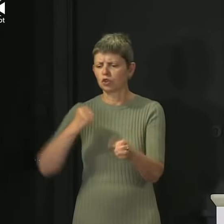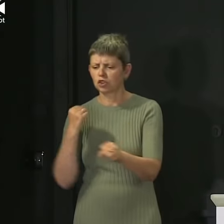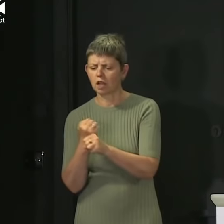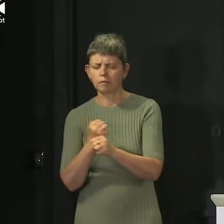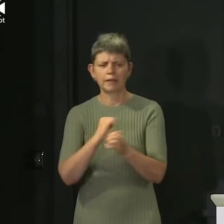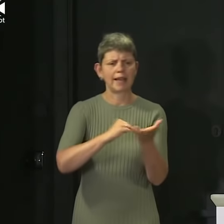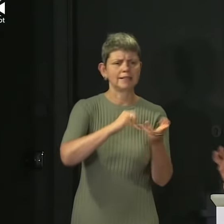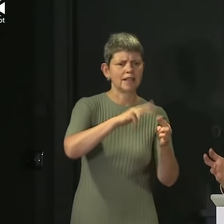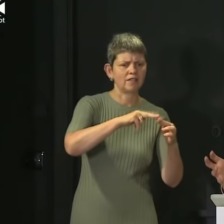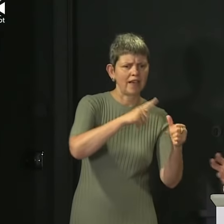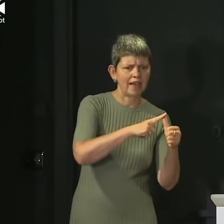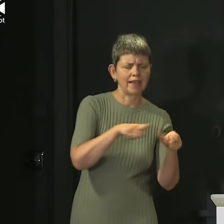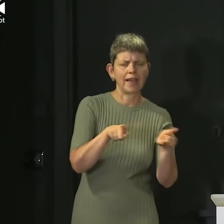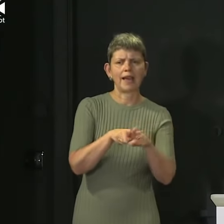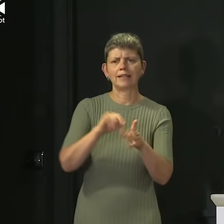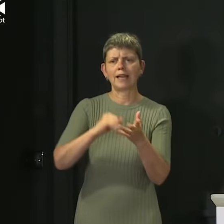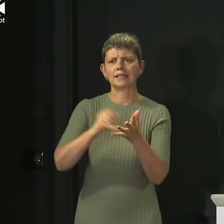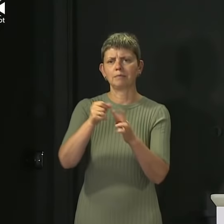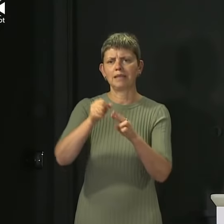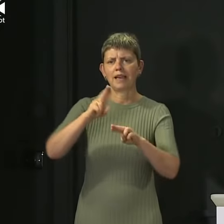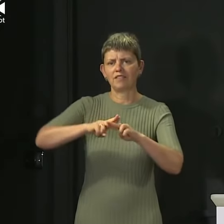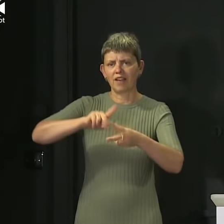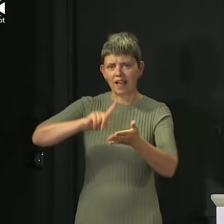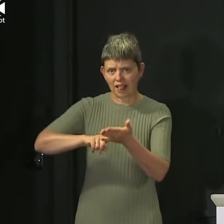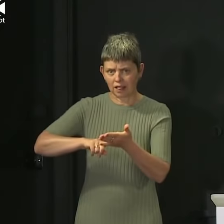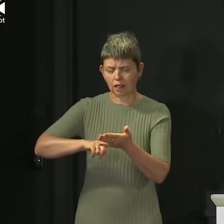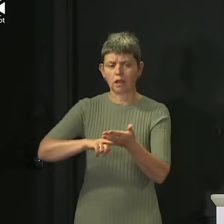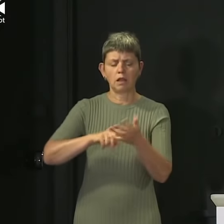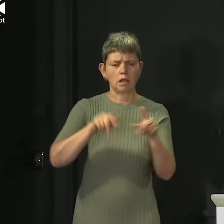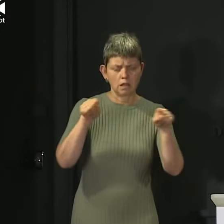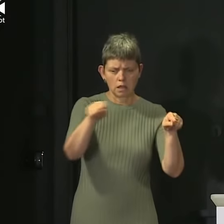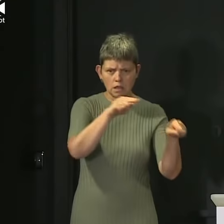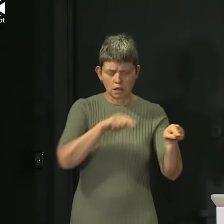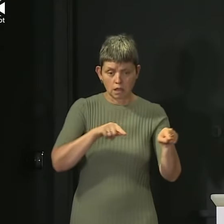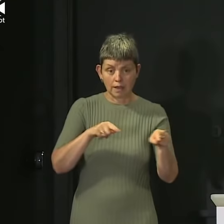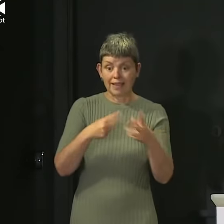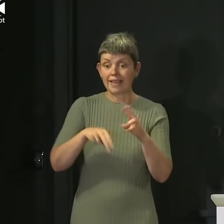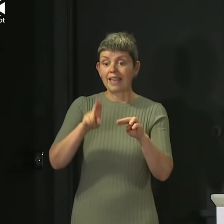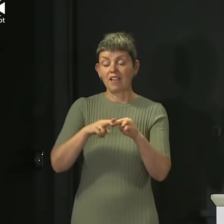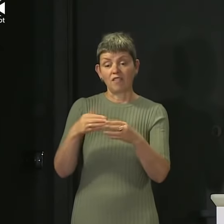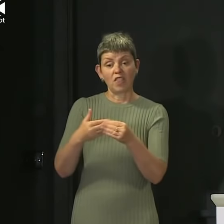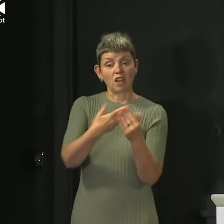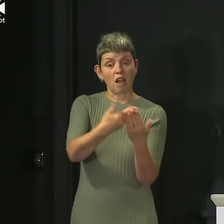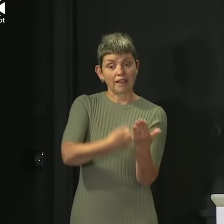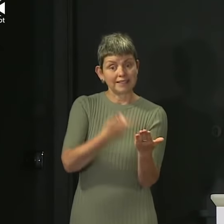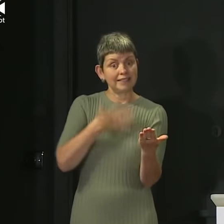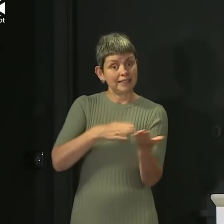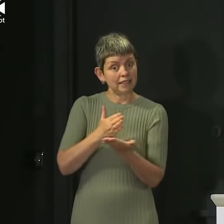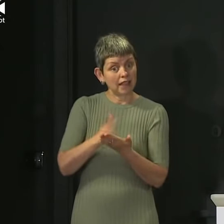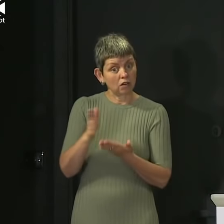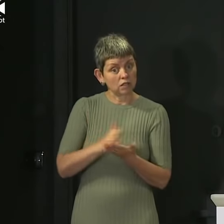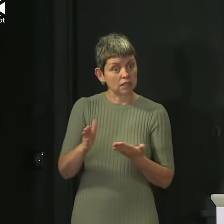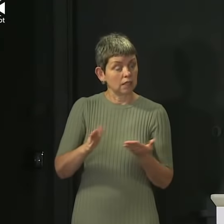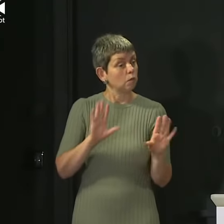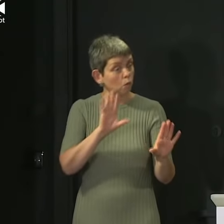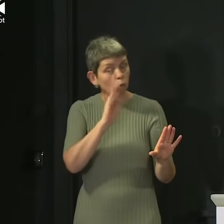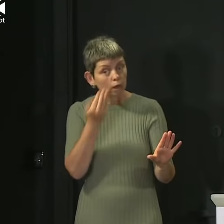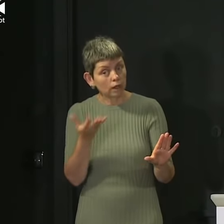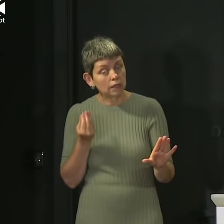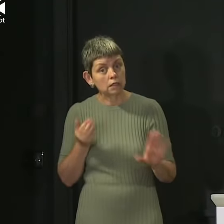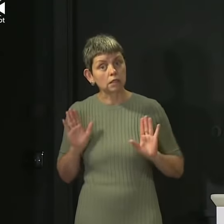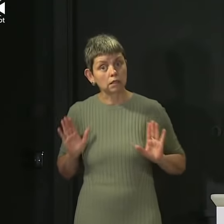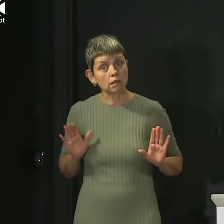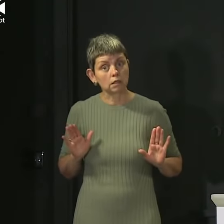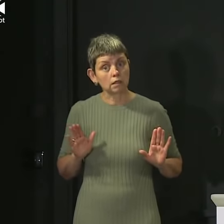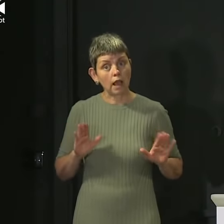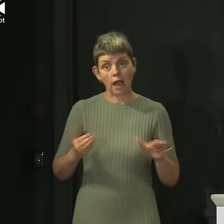SFA and the SPFL. If there is any suggestion that that guidance needs clarified, we will listen to that and take whatever